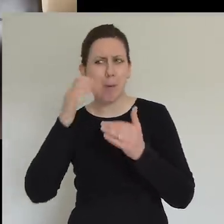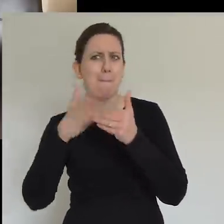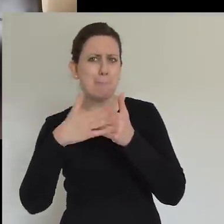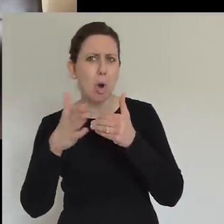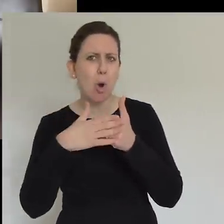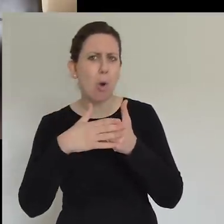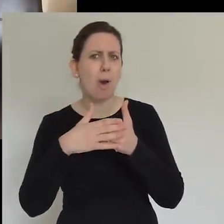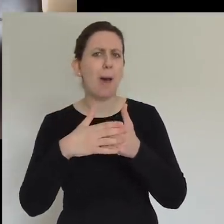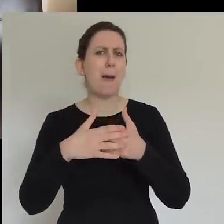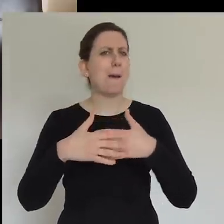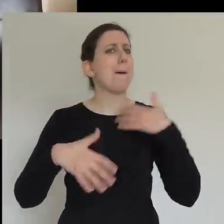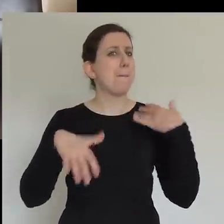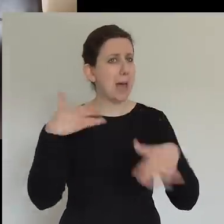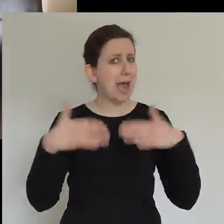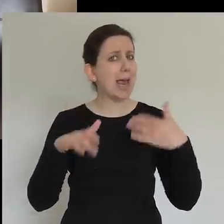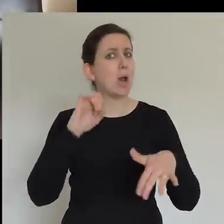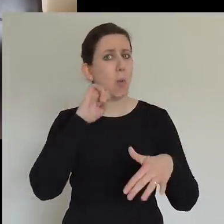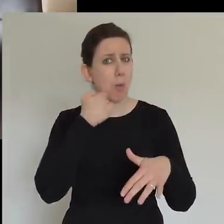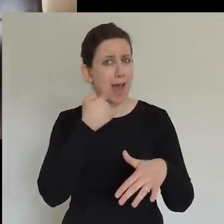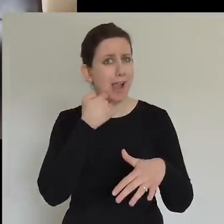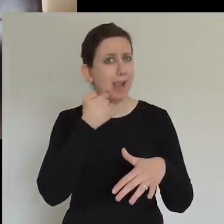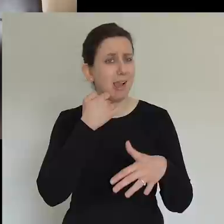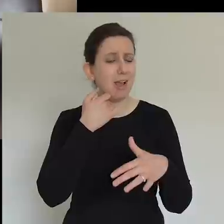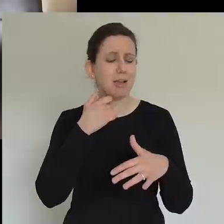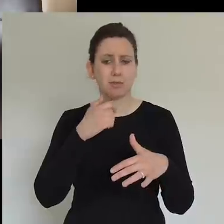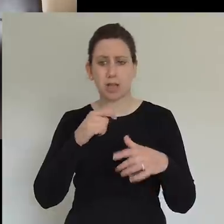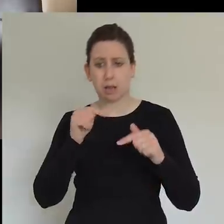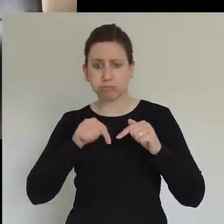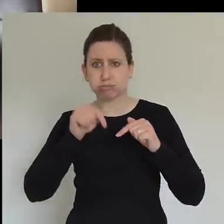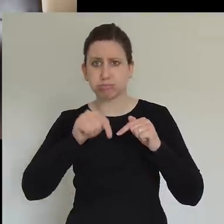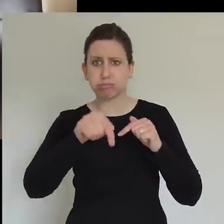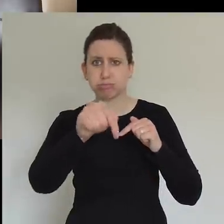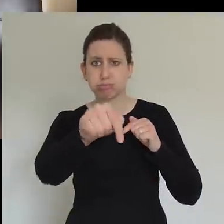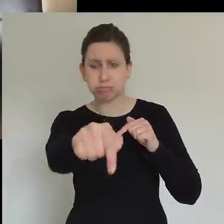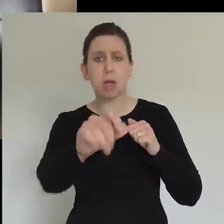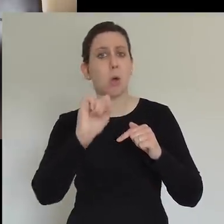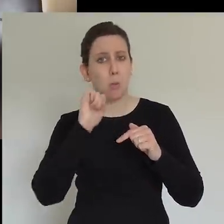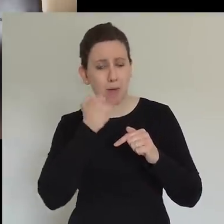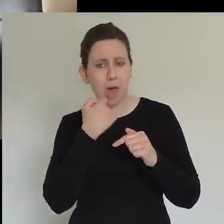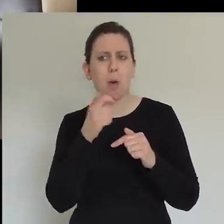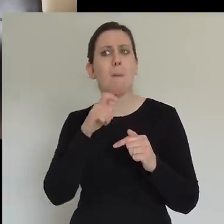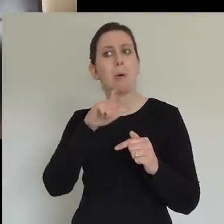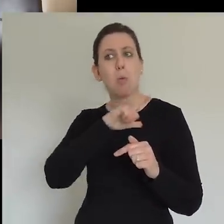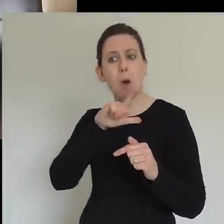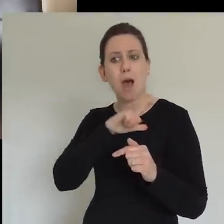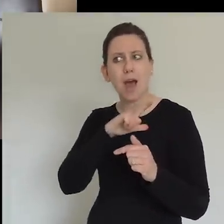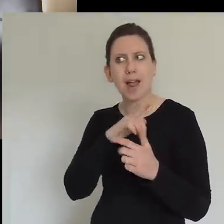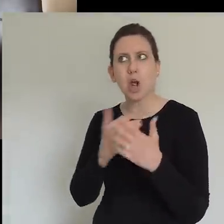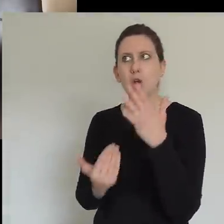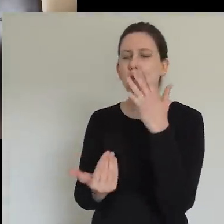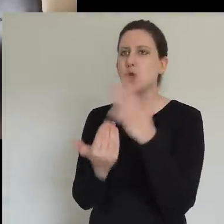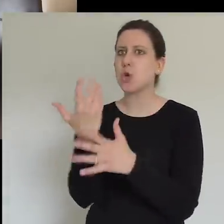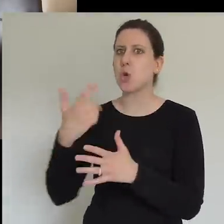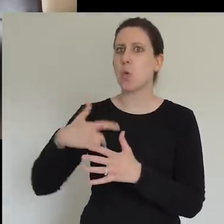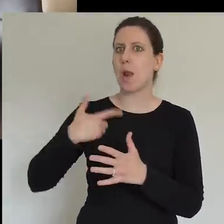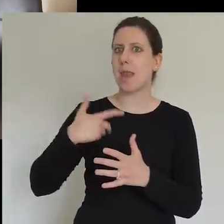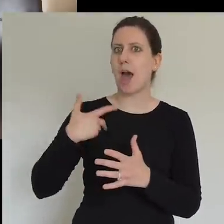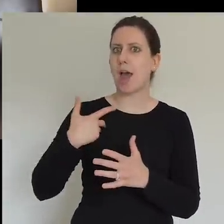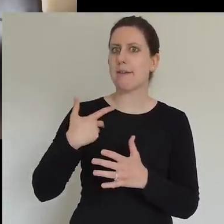can be assured of is it's leading us to new life, that we're on the way to something beautiful and new and exciting. And I think